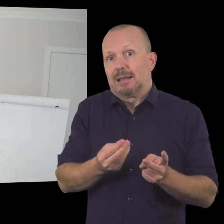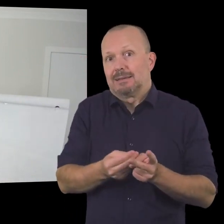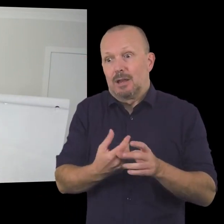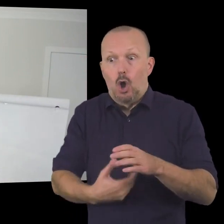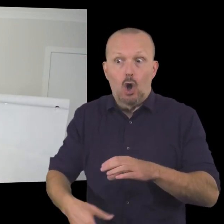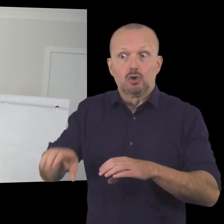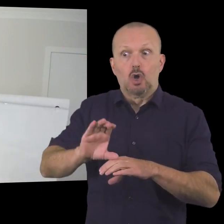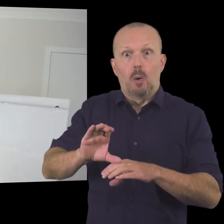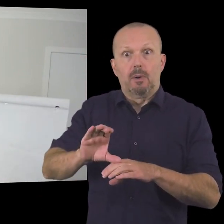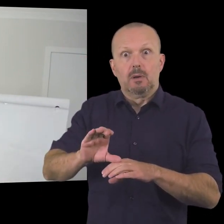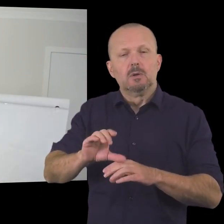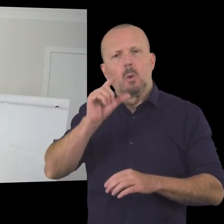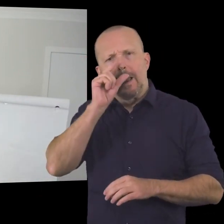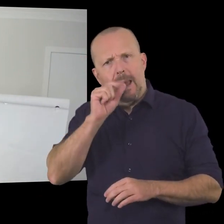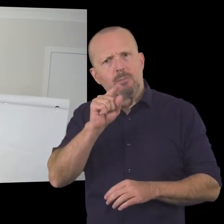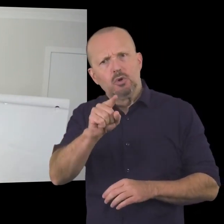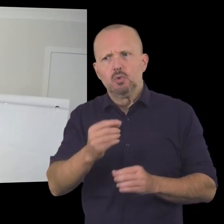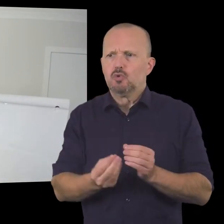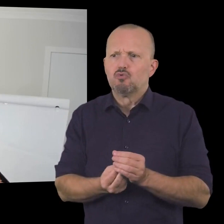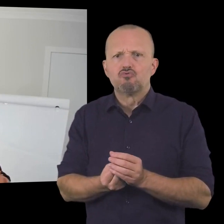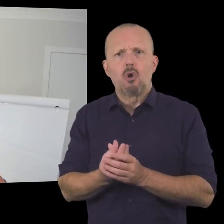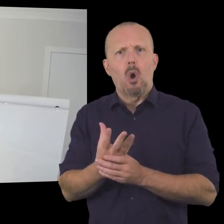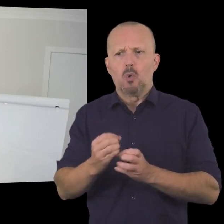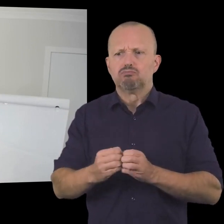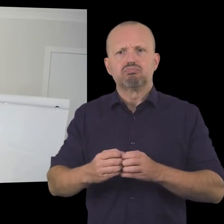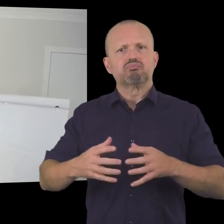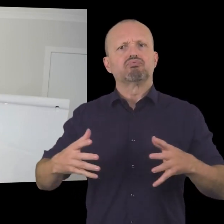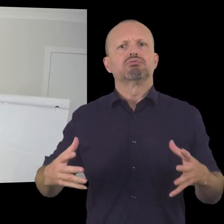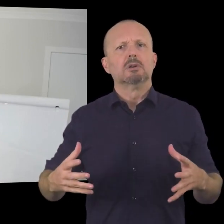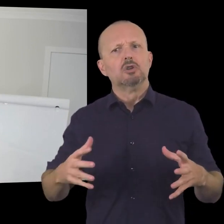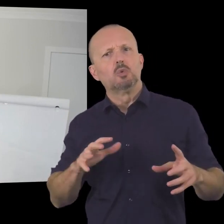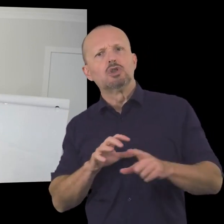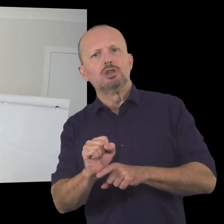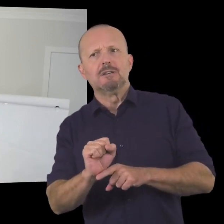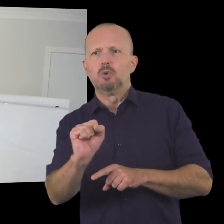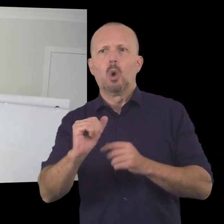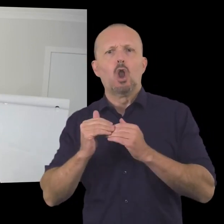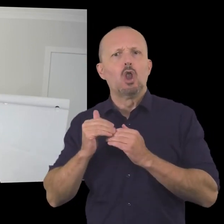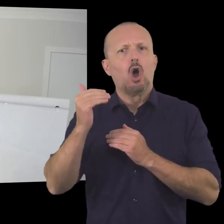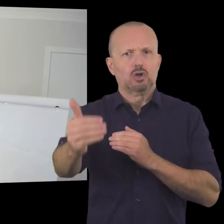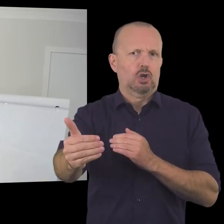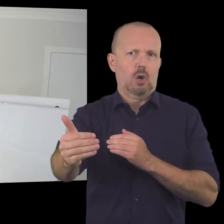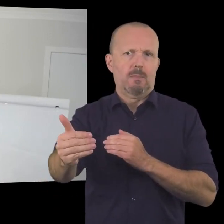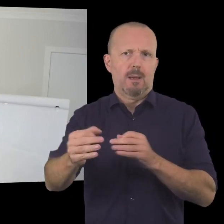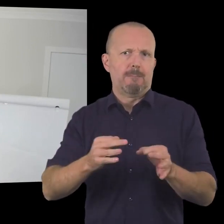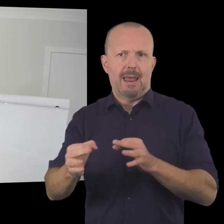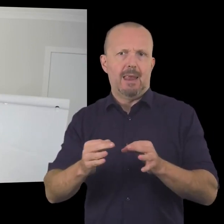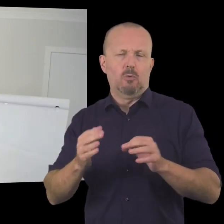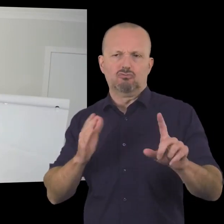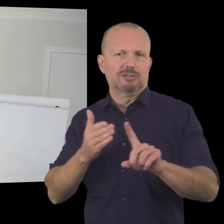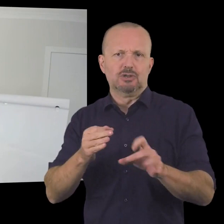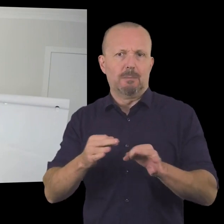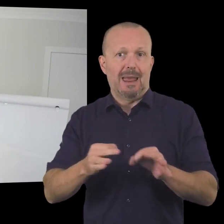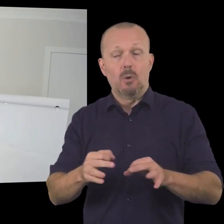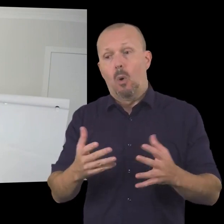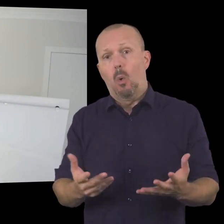raise how much funds do you need to raise to enable you to grow to enable you to achieve uh the elements of your long-term plan or your strategic